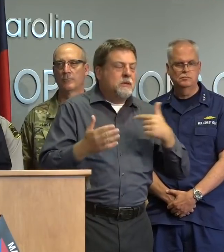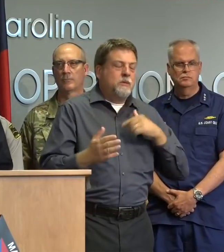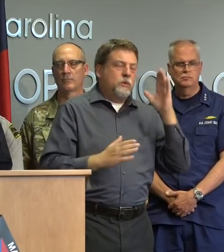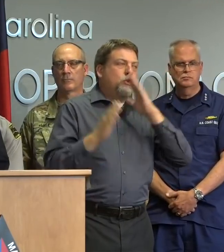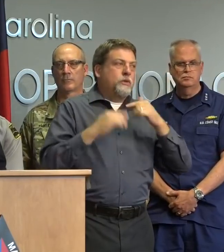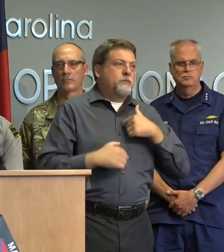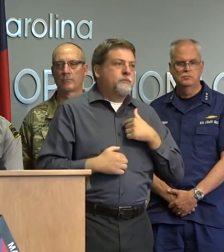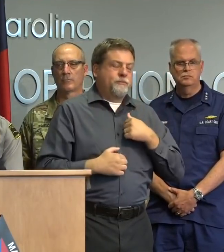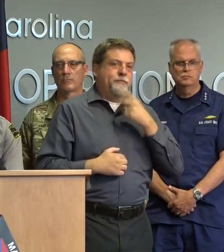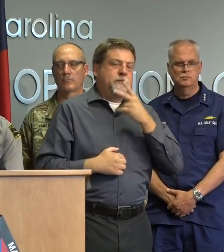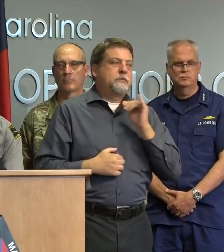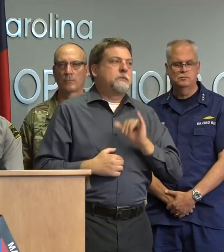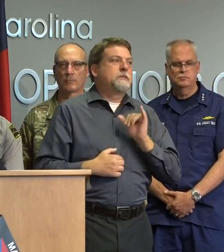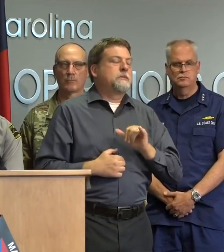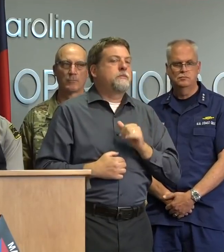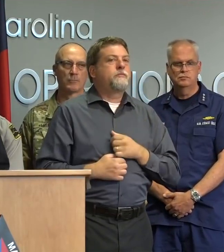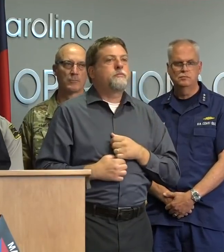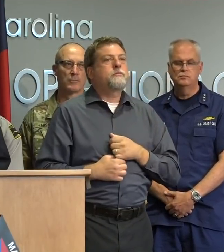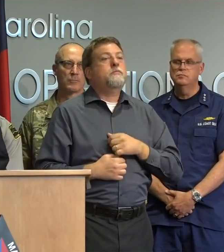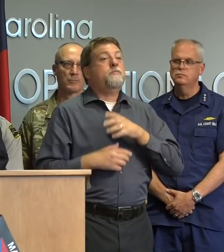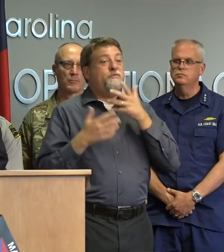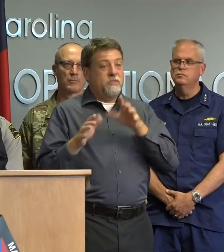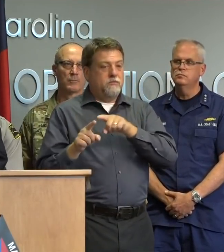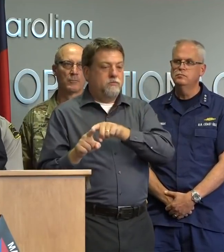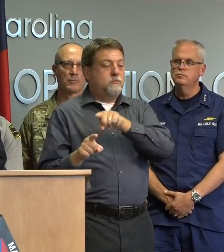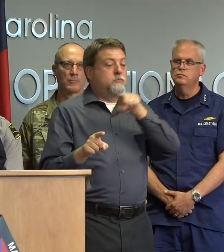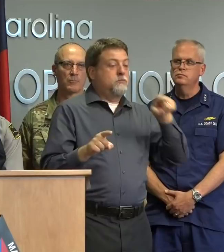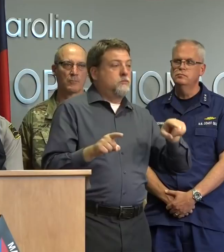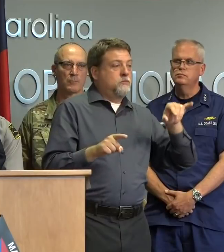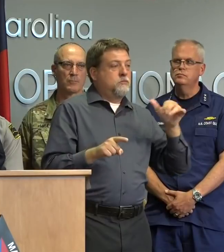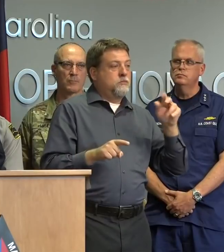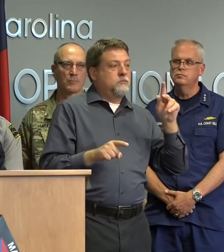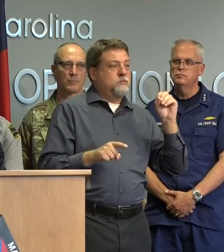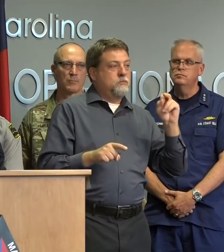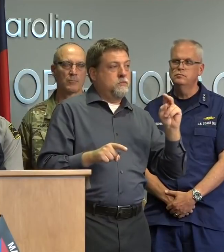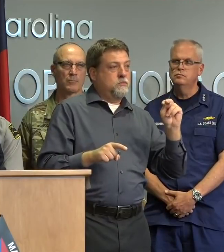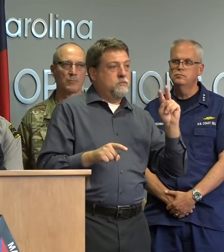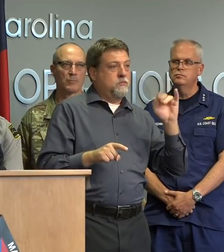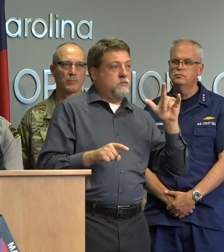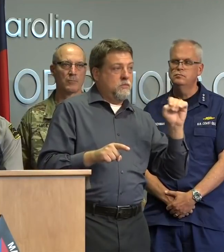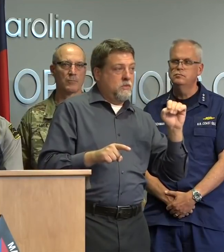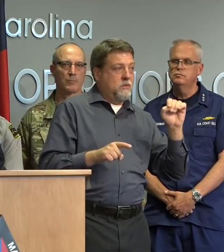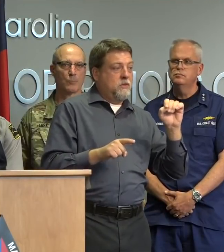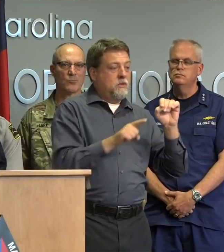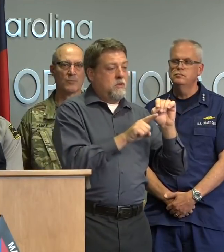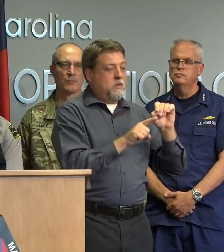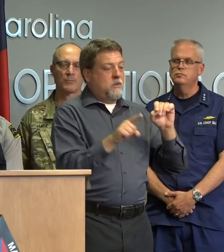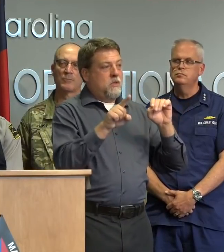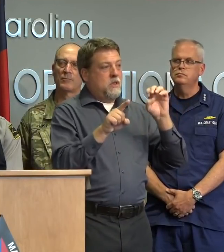to Jacksonville and out over Emerald Isle and up the Crystal Coast